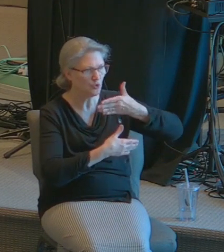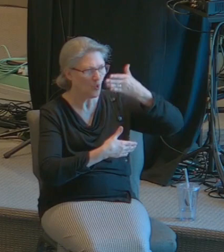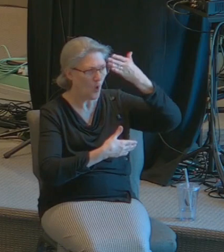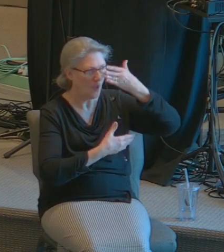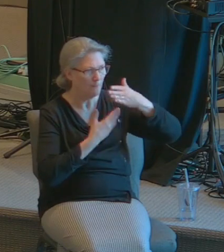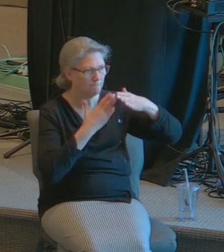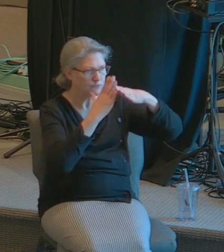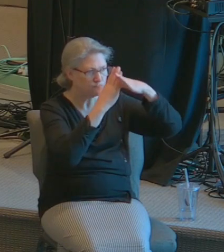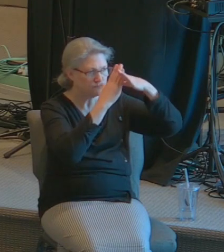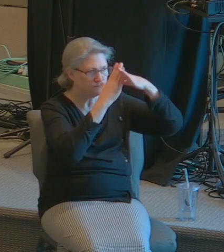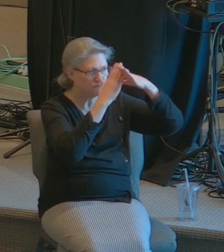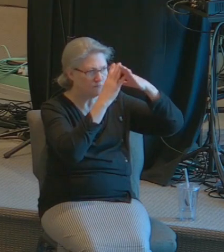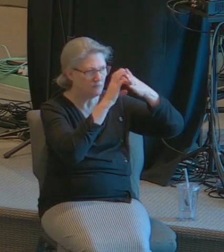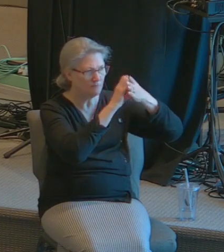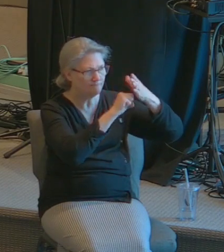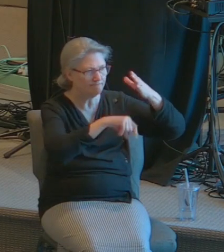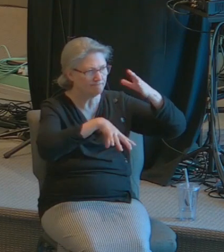two